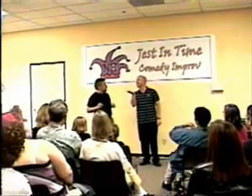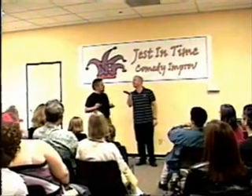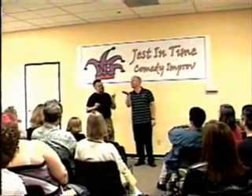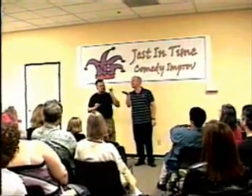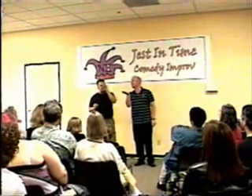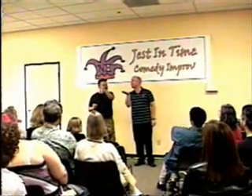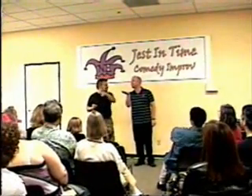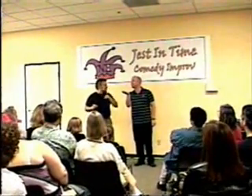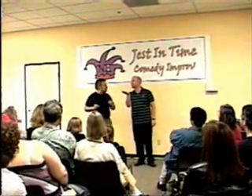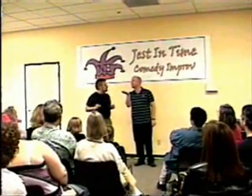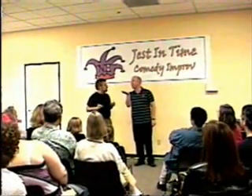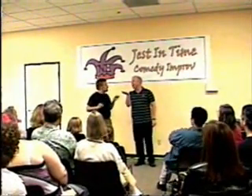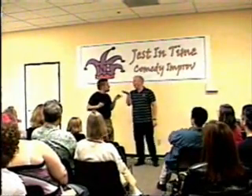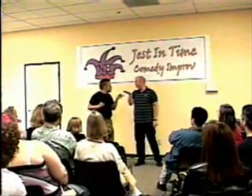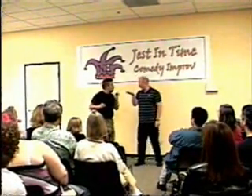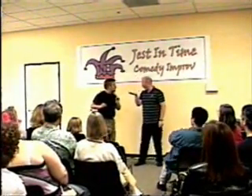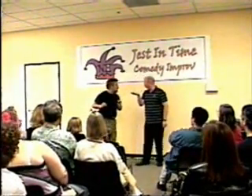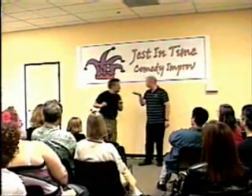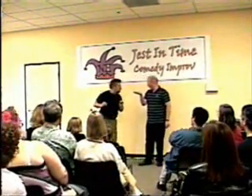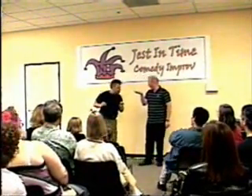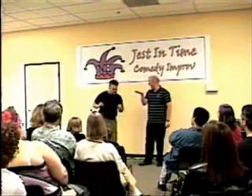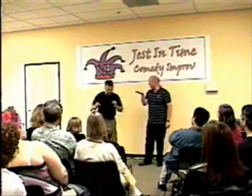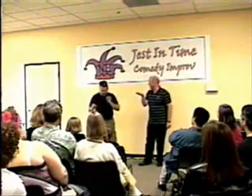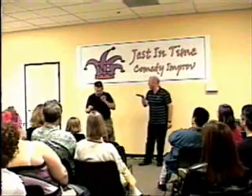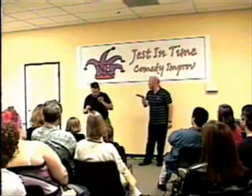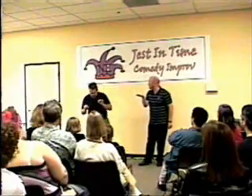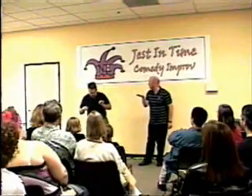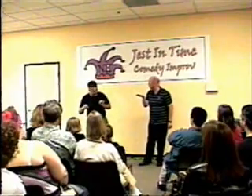why don't you enter it into that contest, unless you don't like gambling? I think I should.